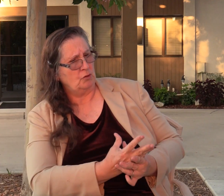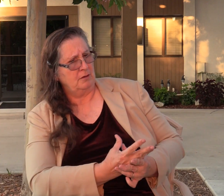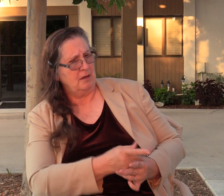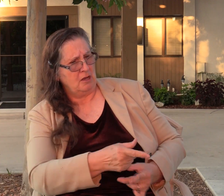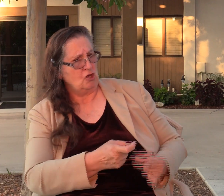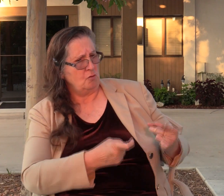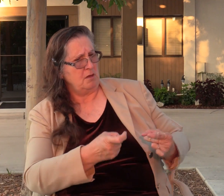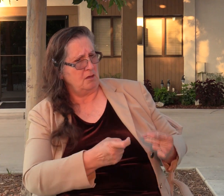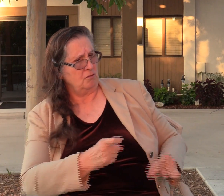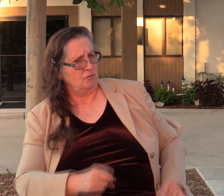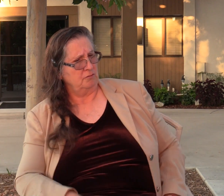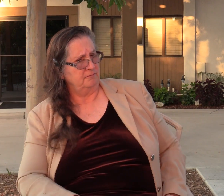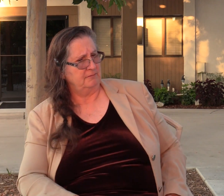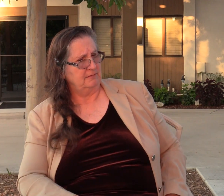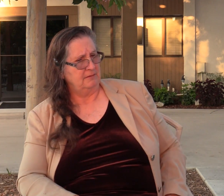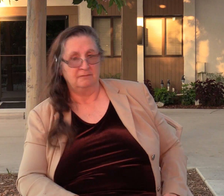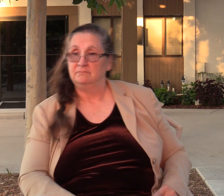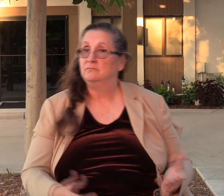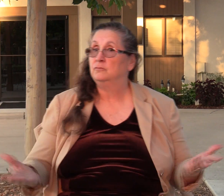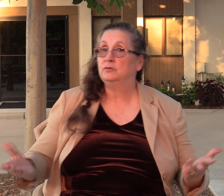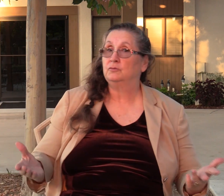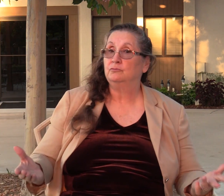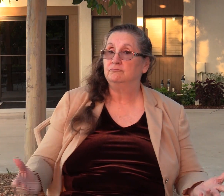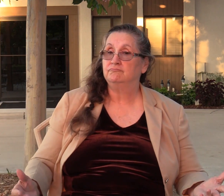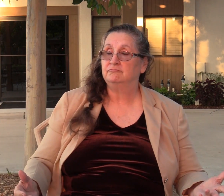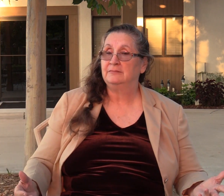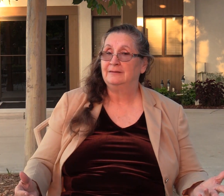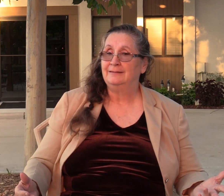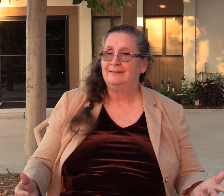bramble say? Well, the bramble jumps all over it.